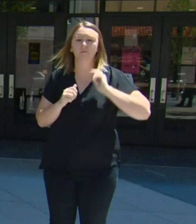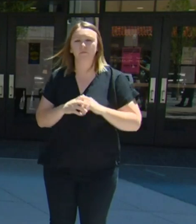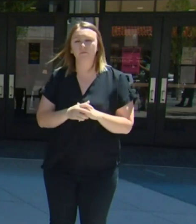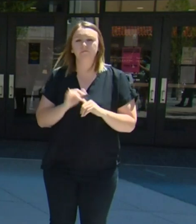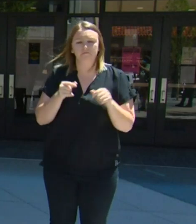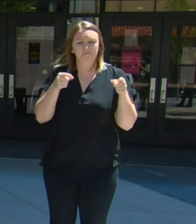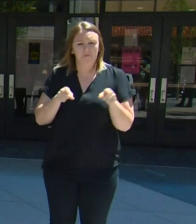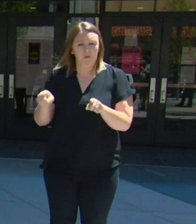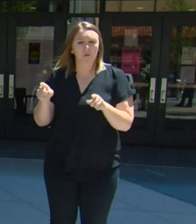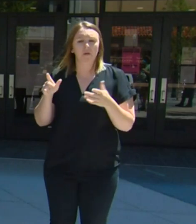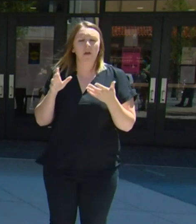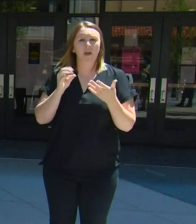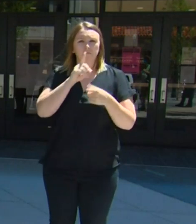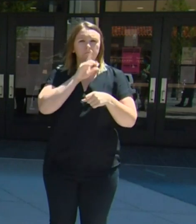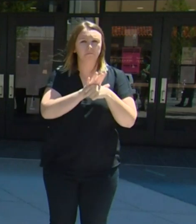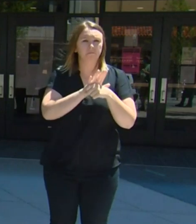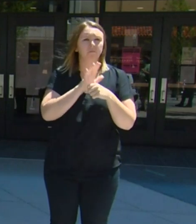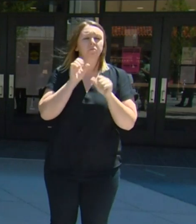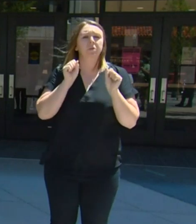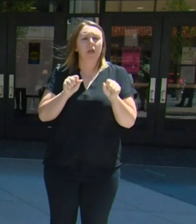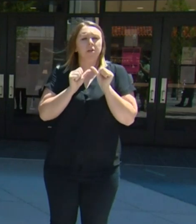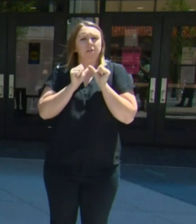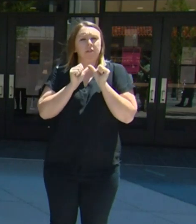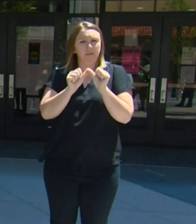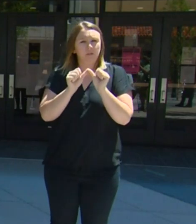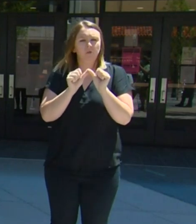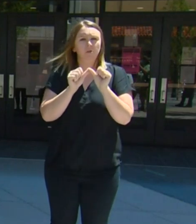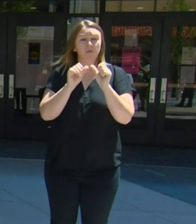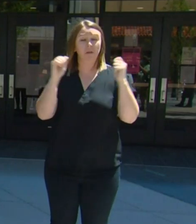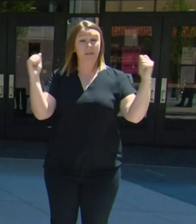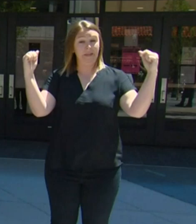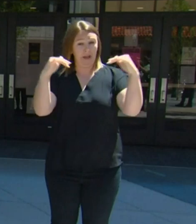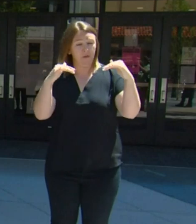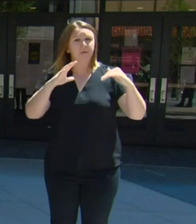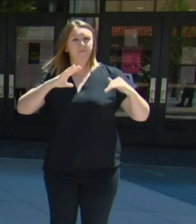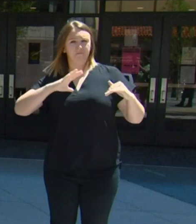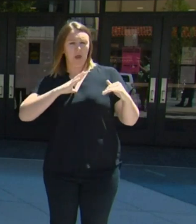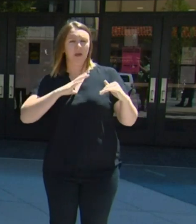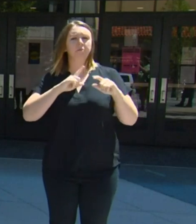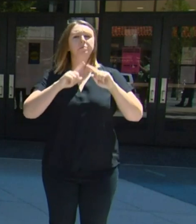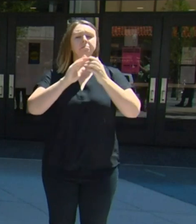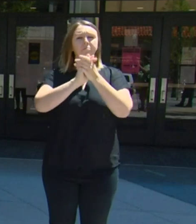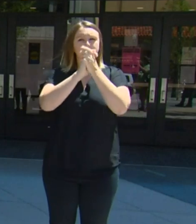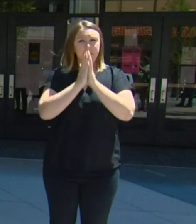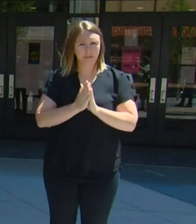can continue to have peaceful gatherings and our residents remain safe.